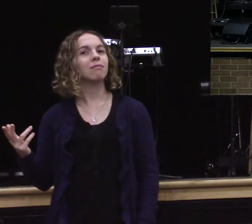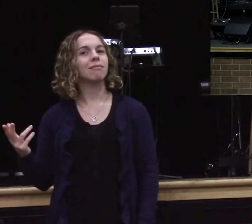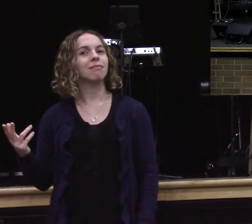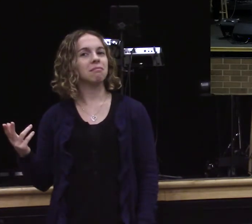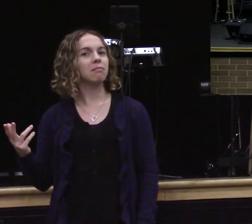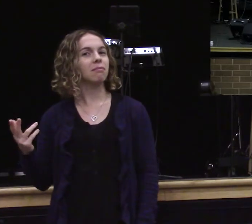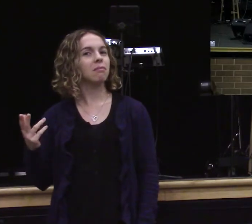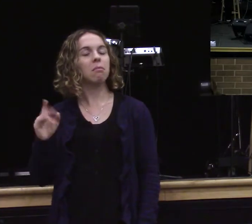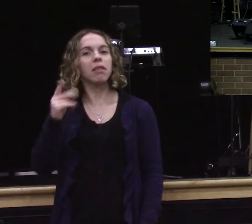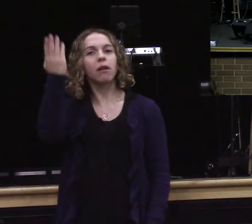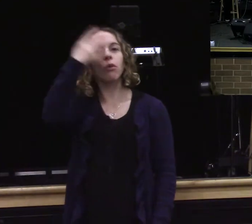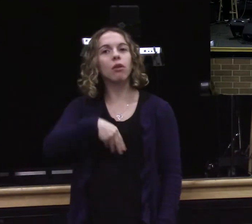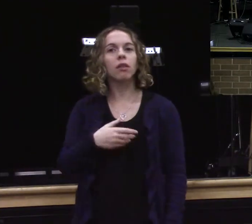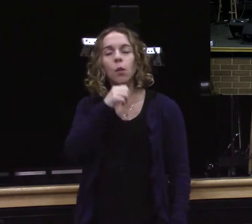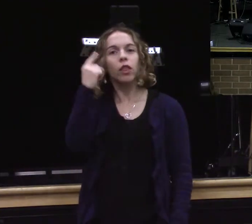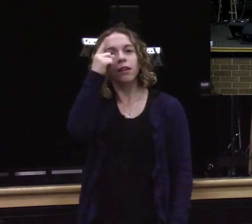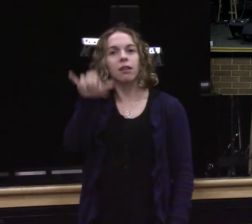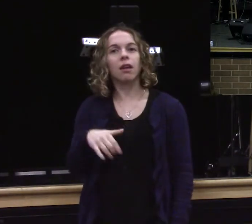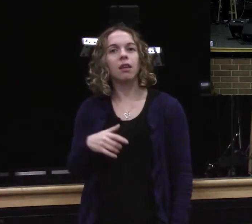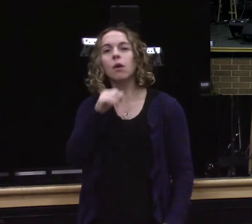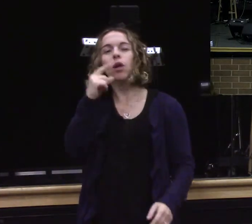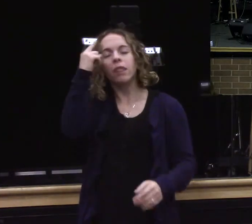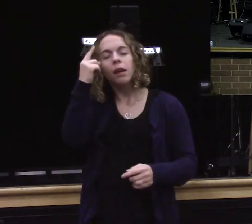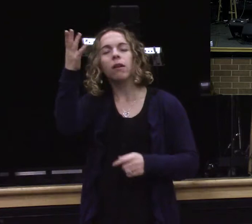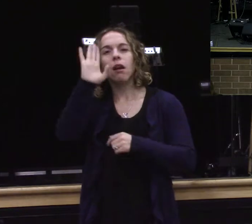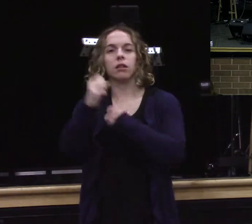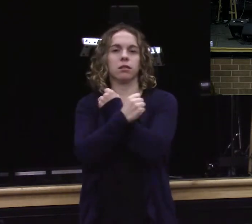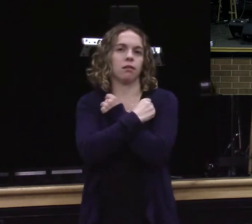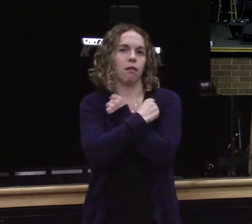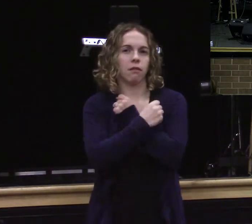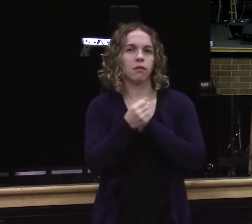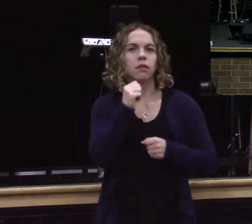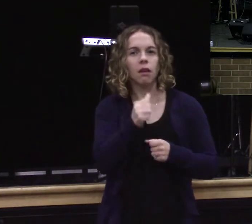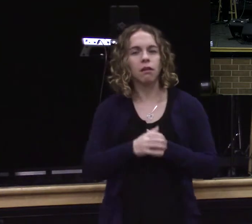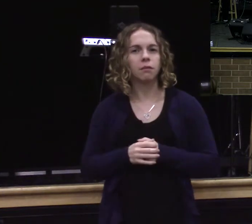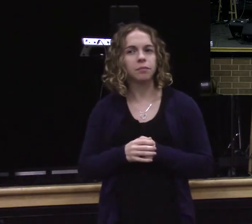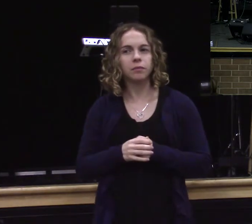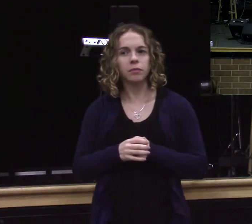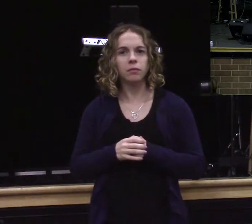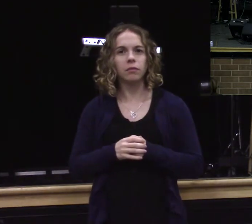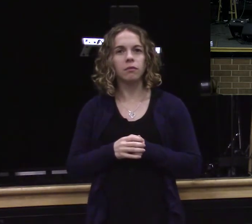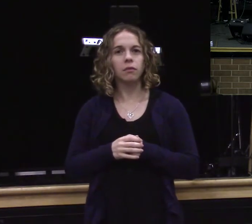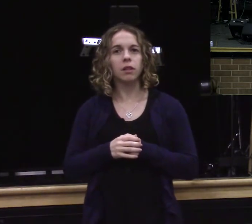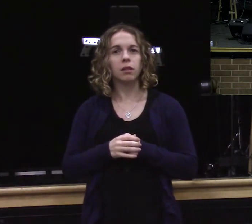What weren't they thinking about in relationship to Matthew chapter 25